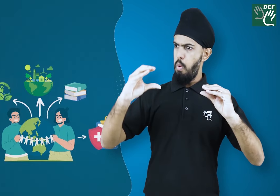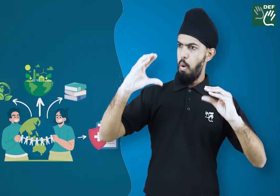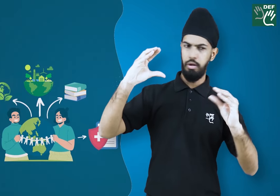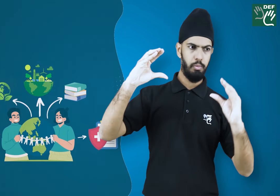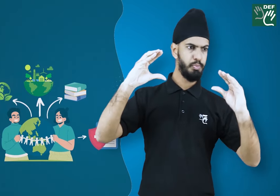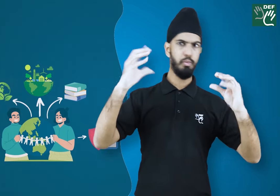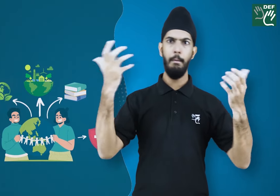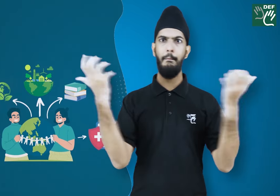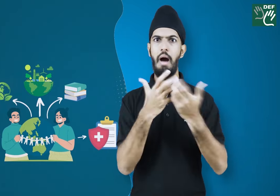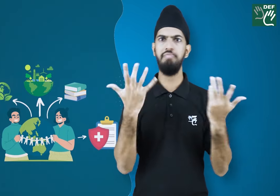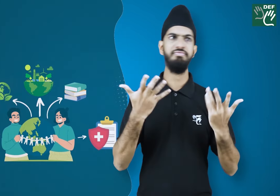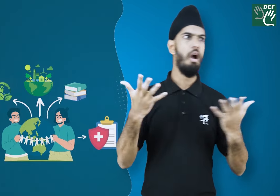which affects everyone.